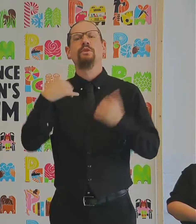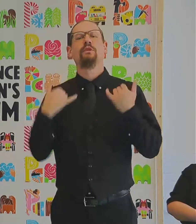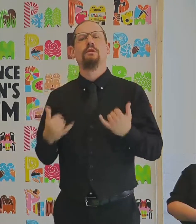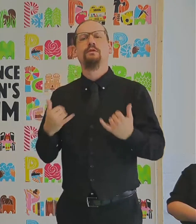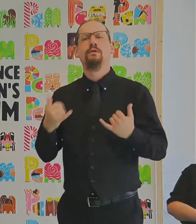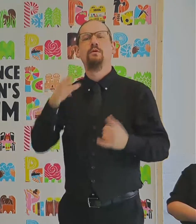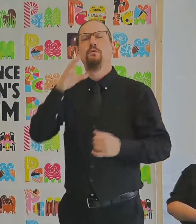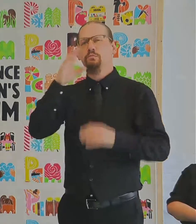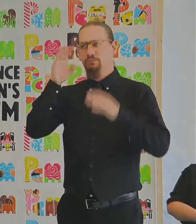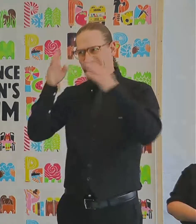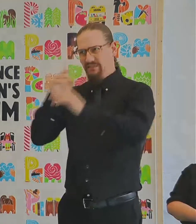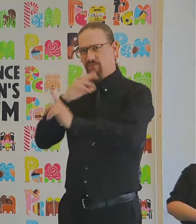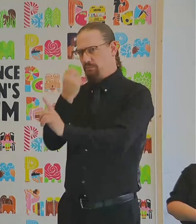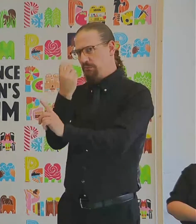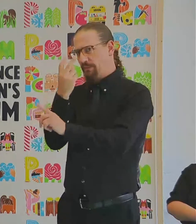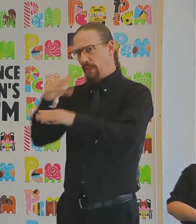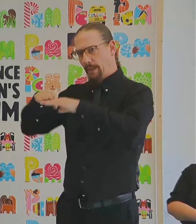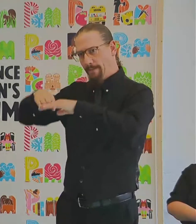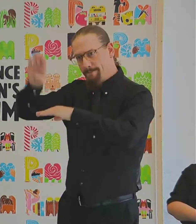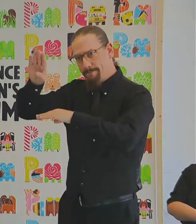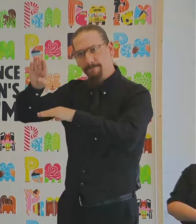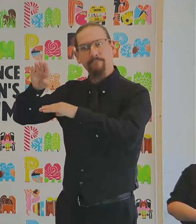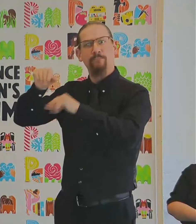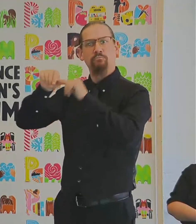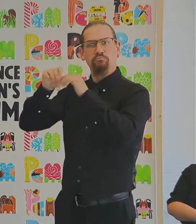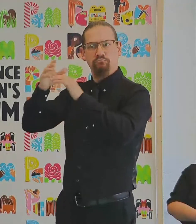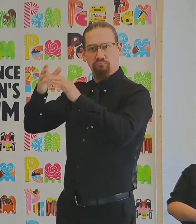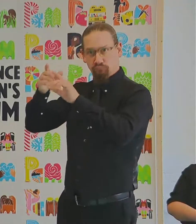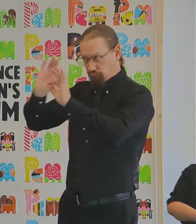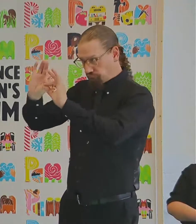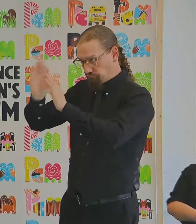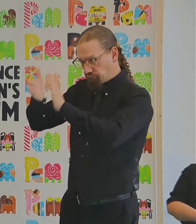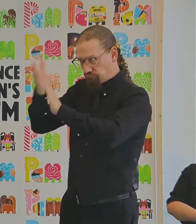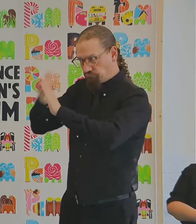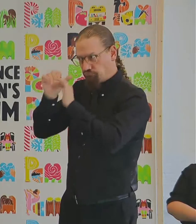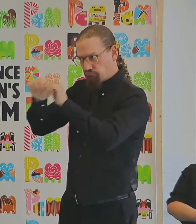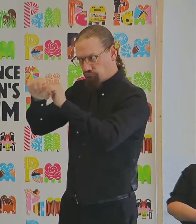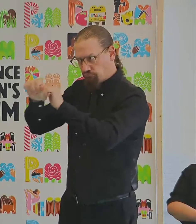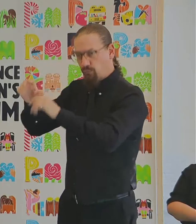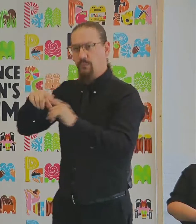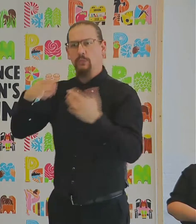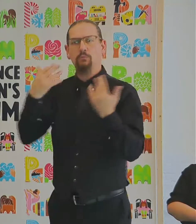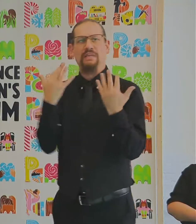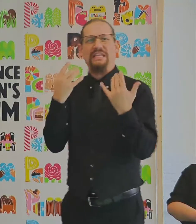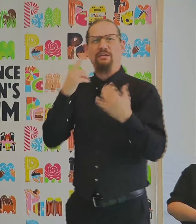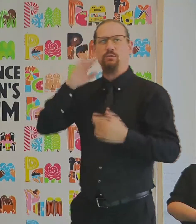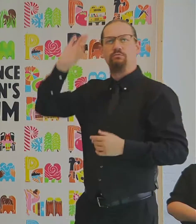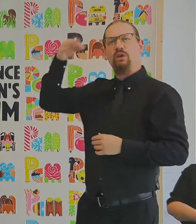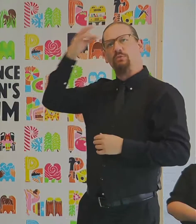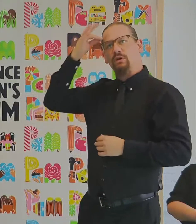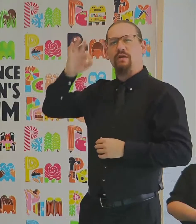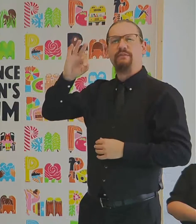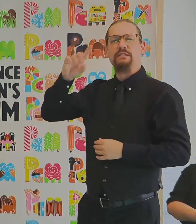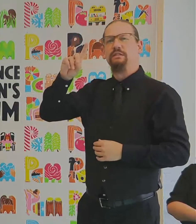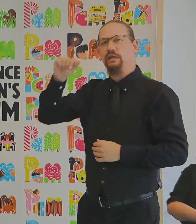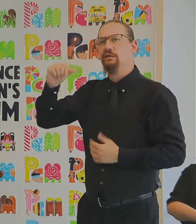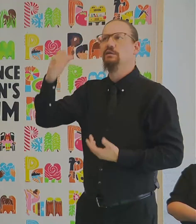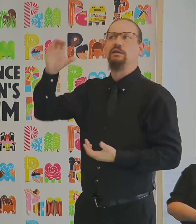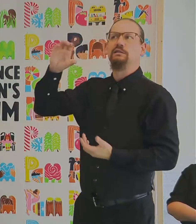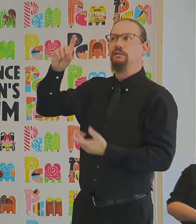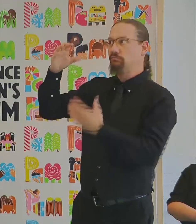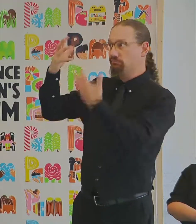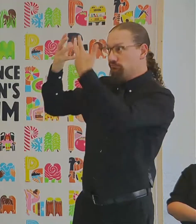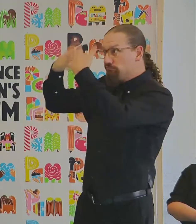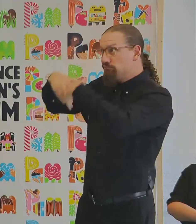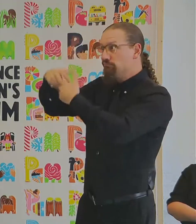But once the FDA delivers their decision, we look forward to vaccinating children ages 5 to 11 as well. The Pfizer